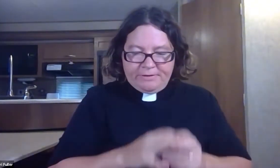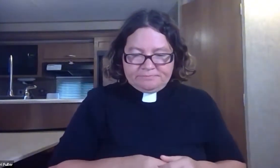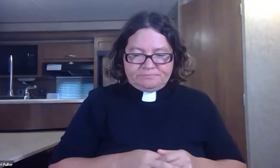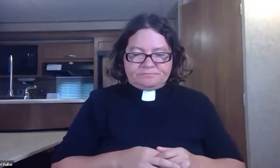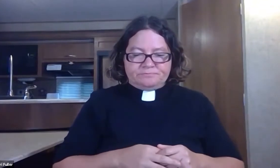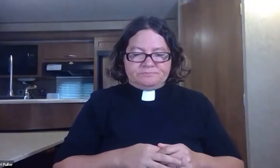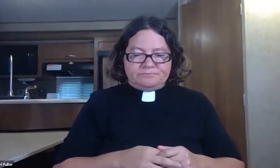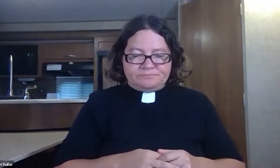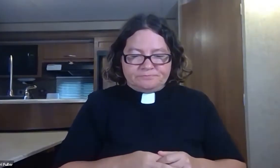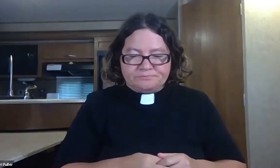trusting